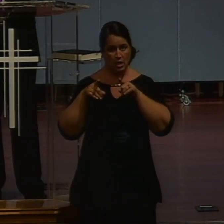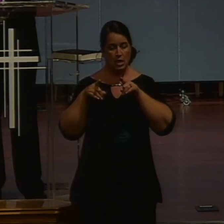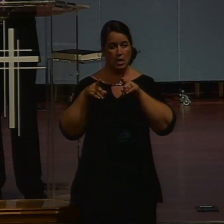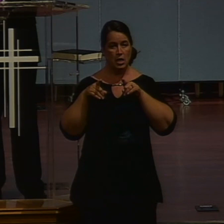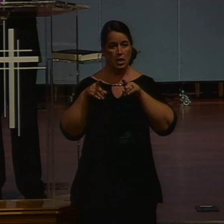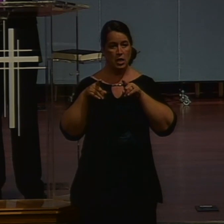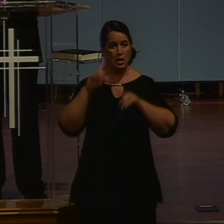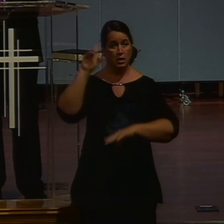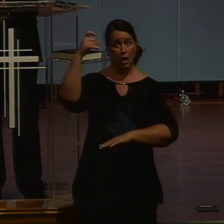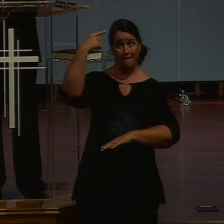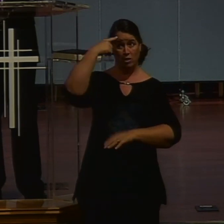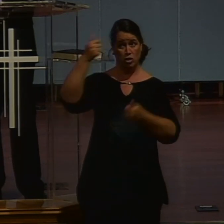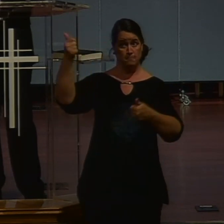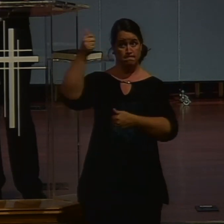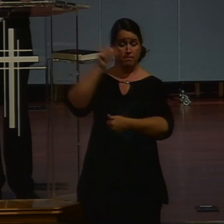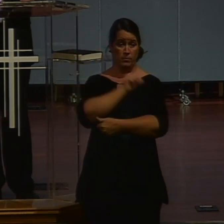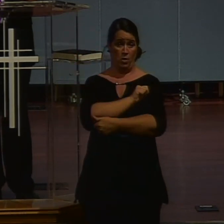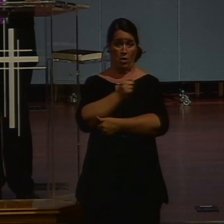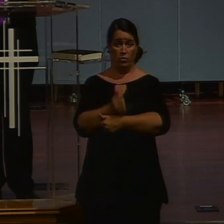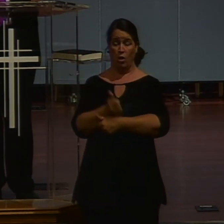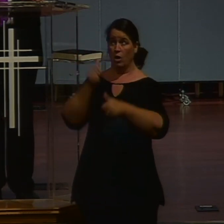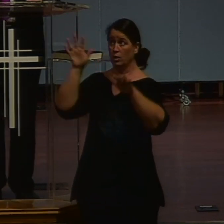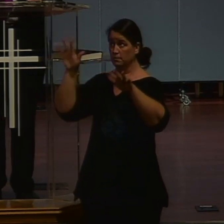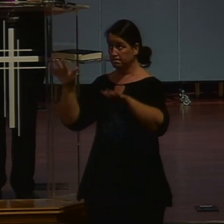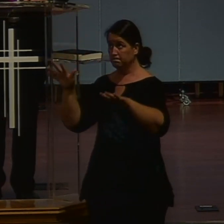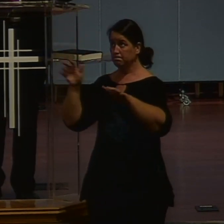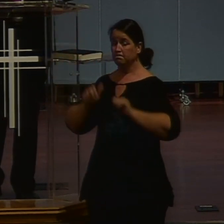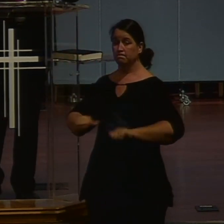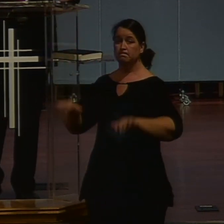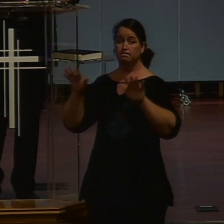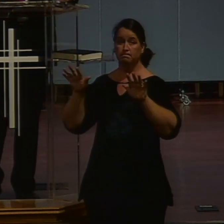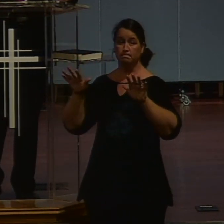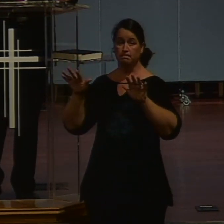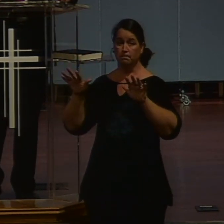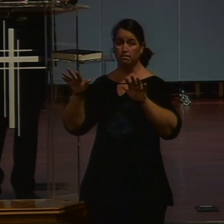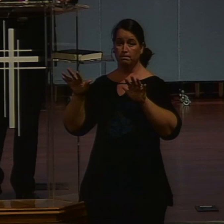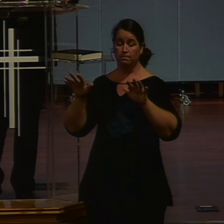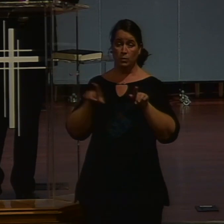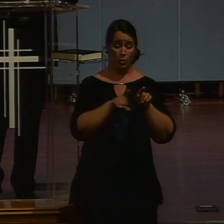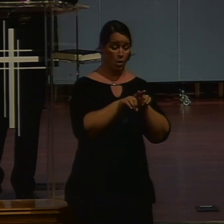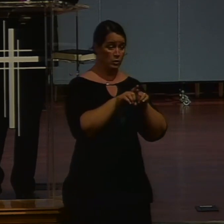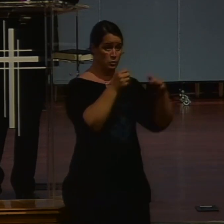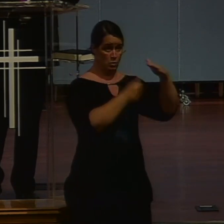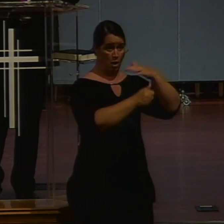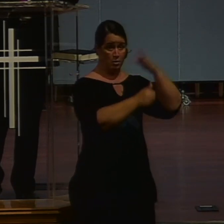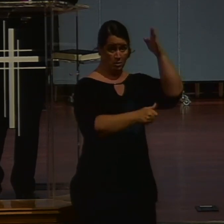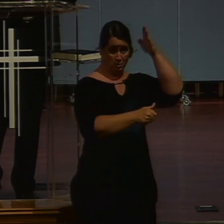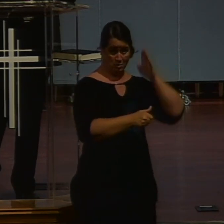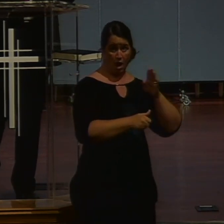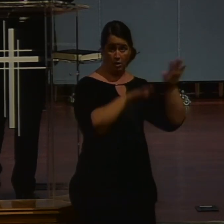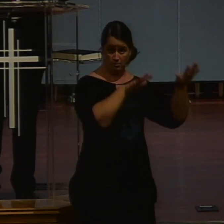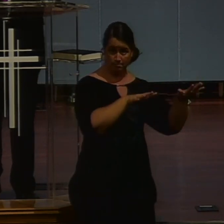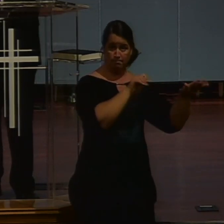to governing authorities. There is no power but of God. On the other hand, the book of Acts. Peter said when he was